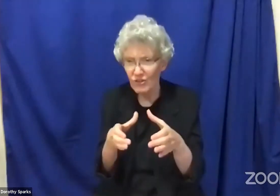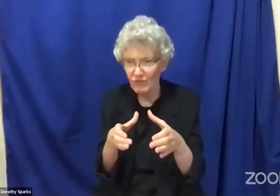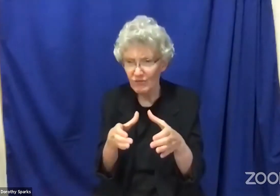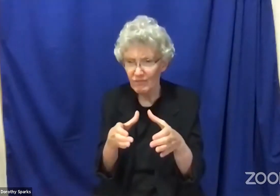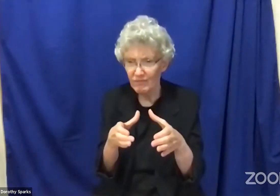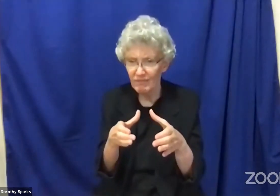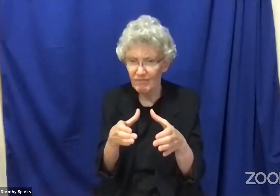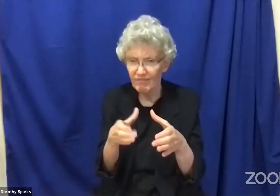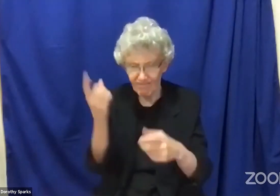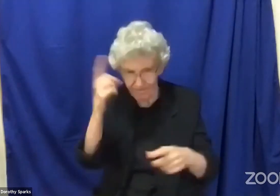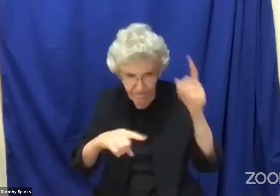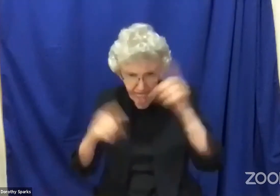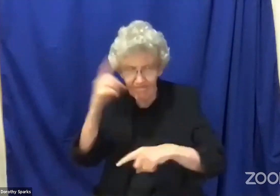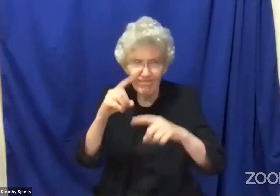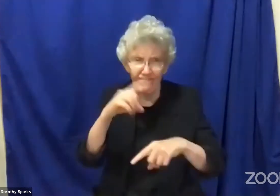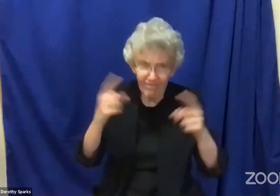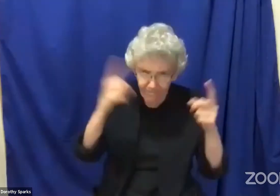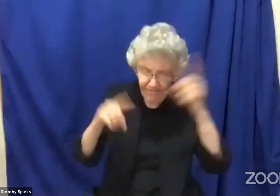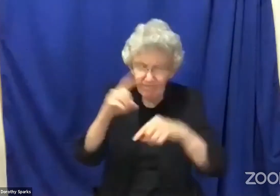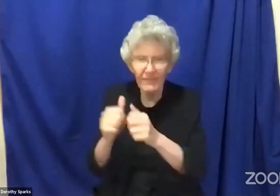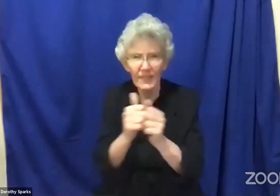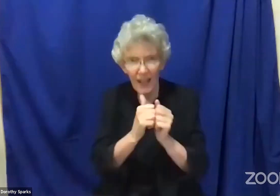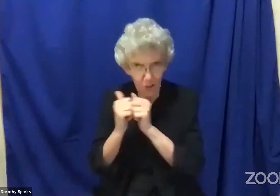Always try to agree in what you think.